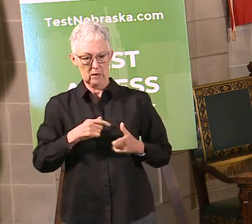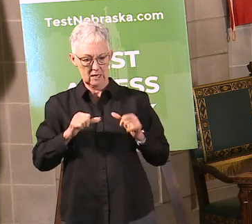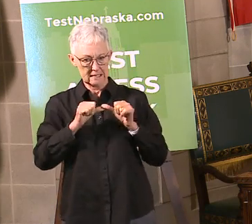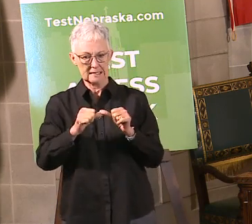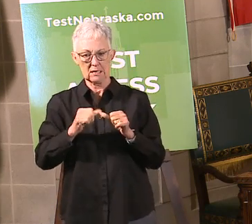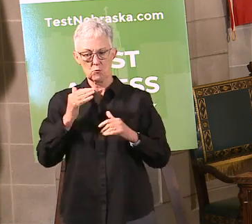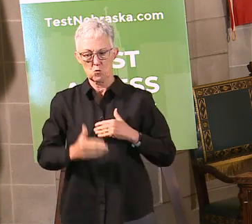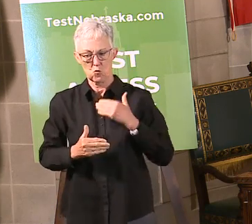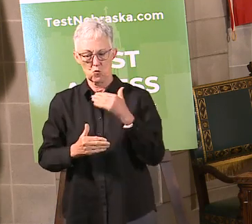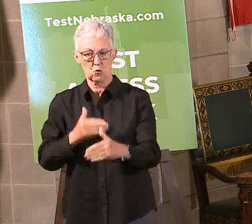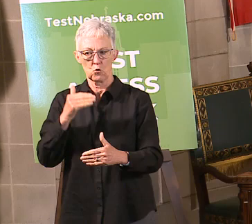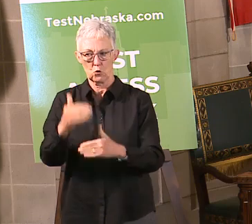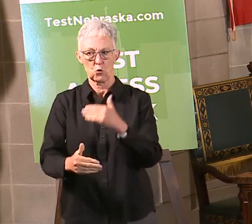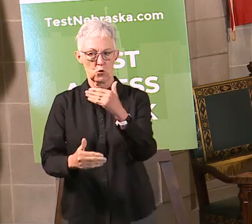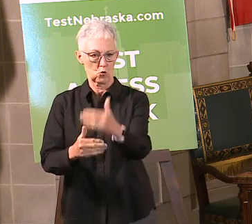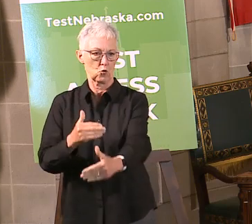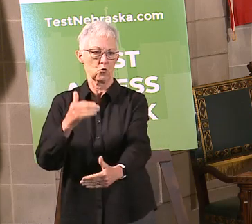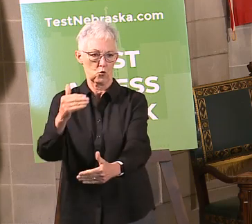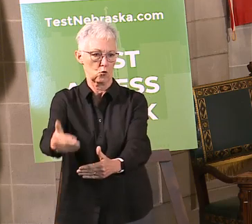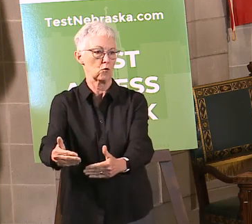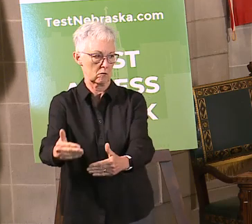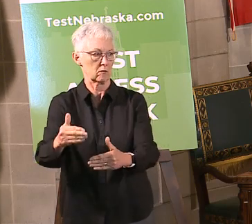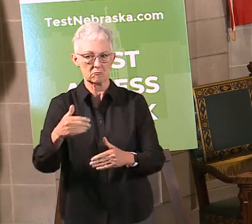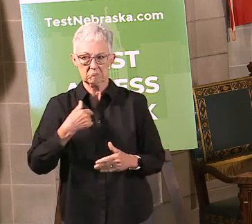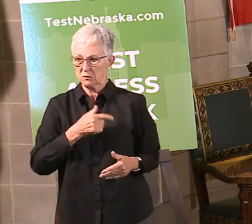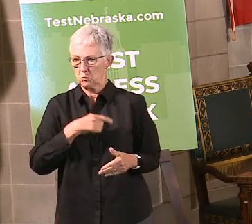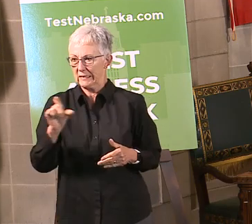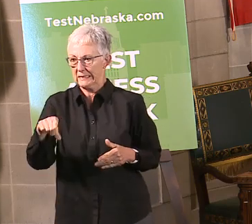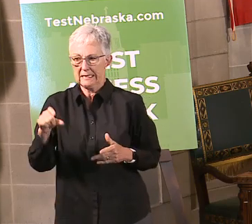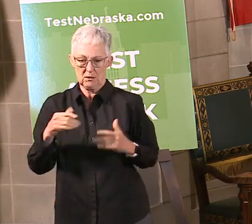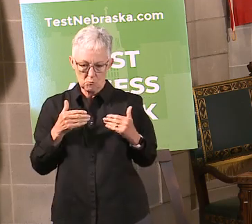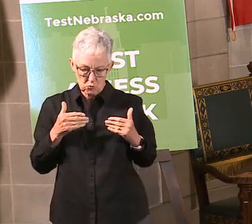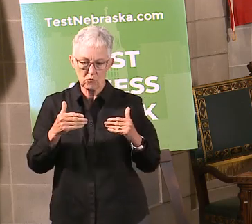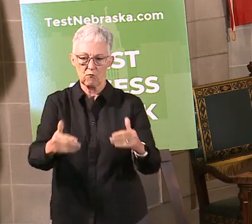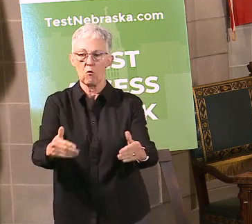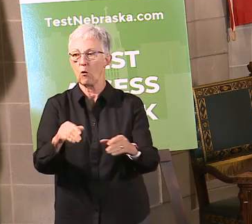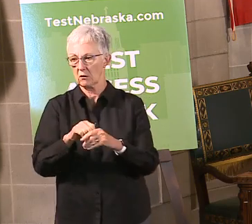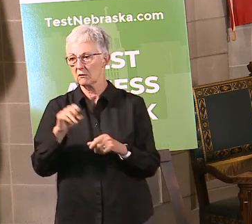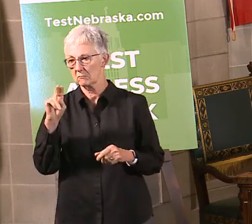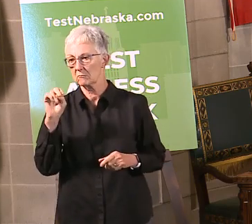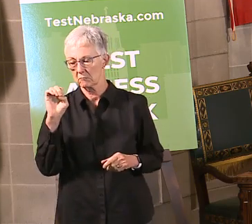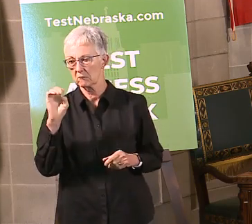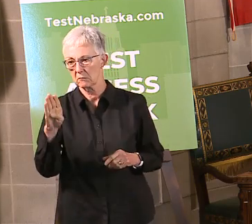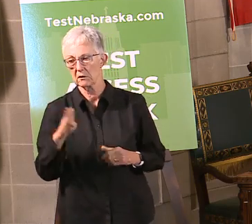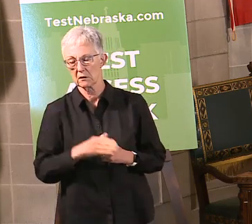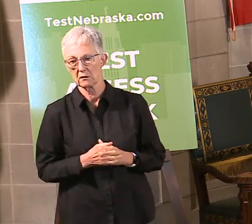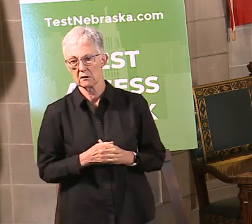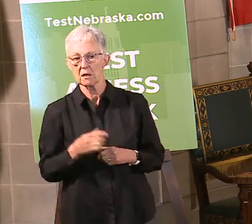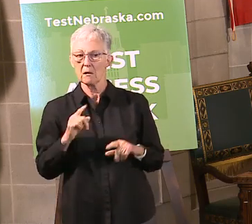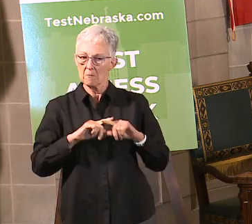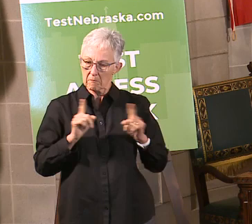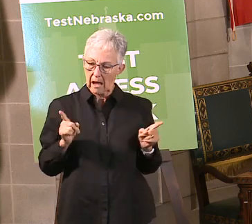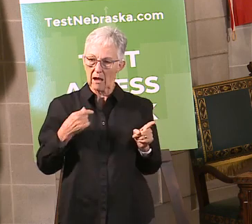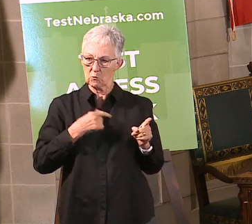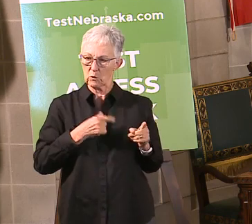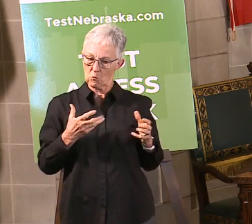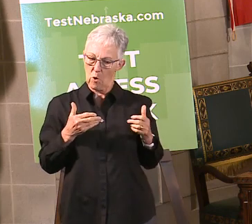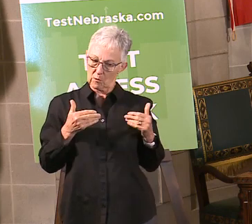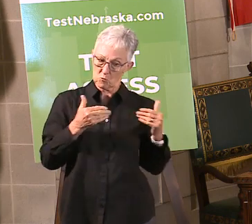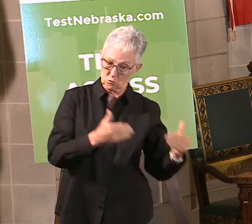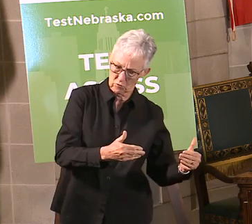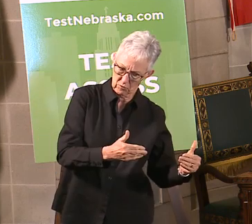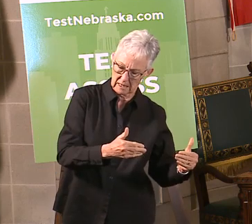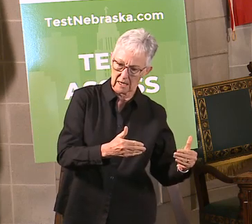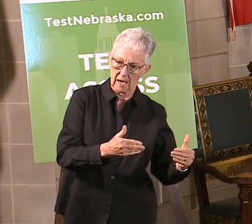ways that we can do that, and ultimately from Nebraska's perspective, make sure that we can move forward in a process that's logical and